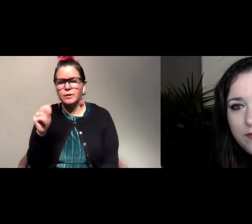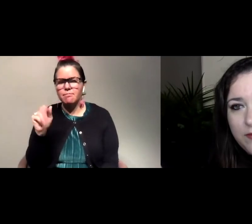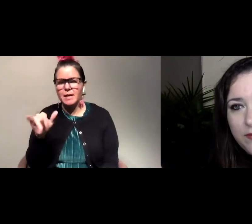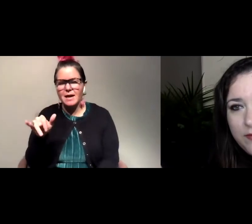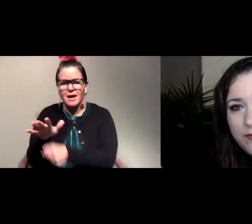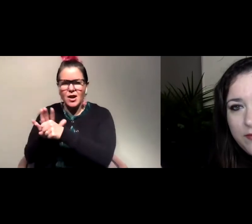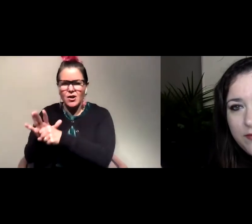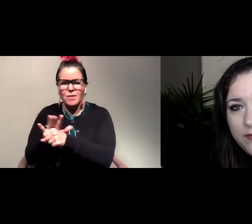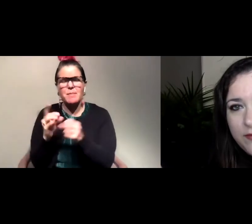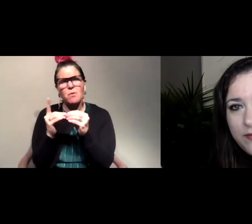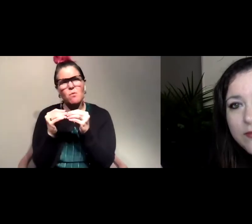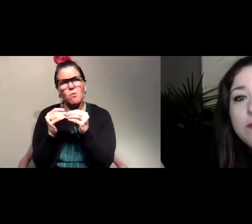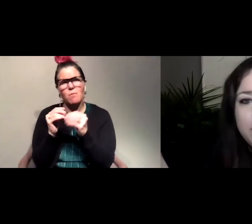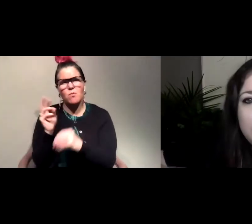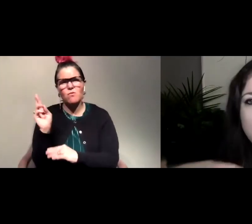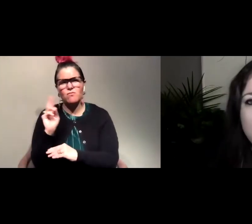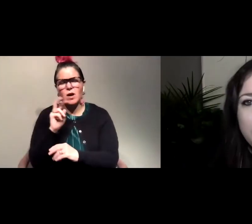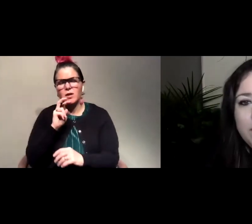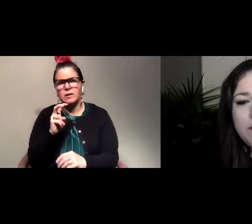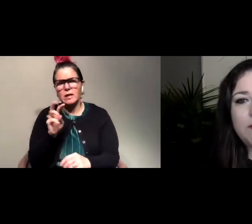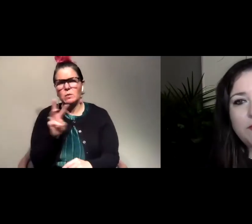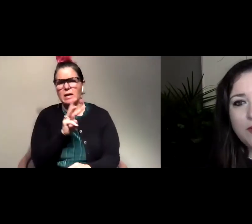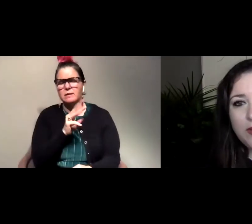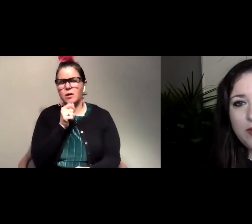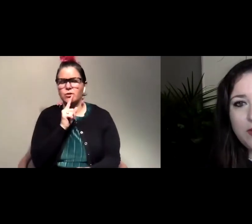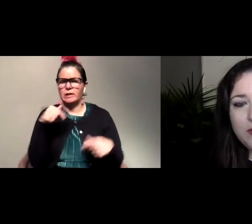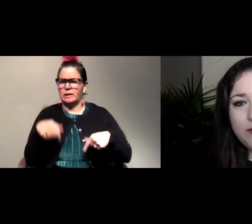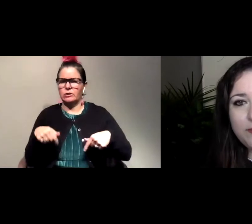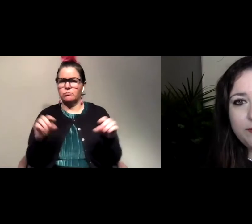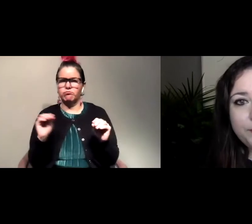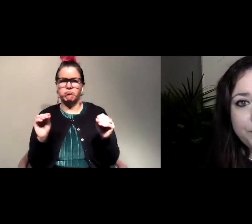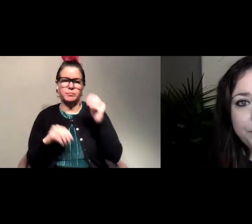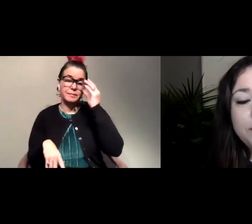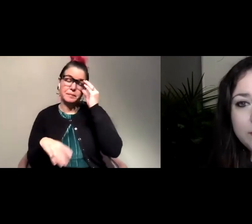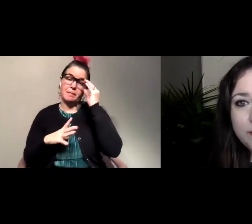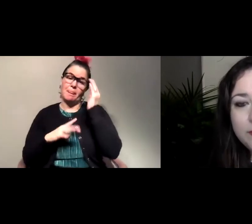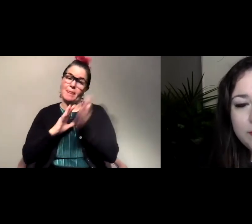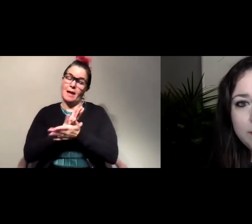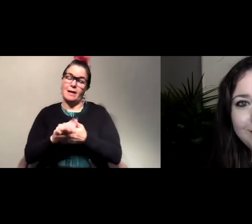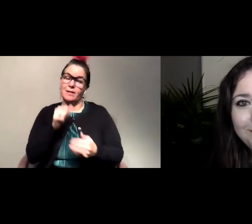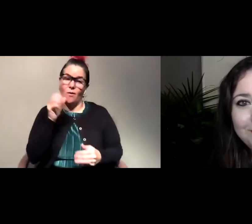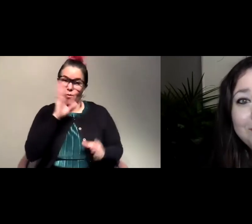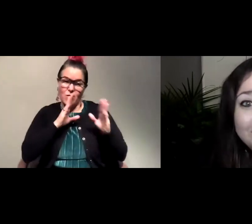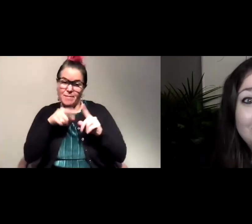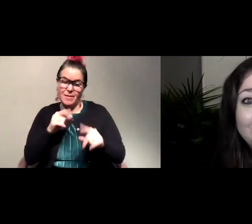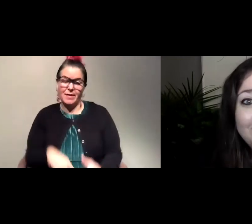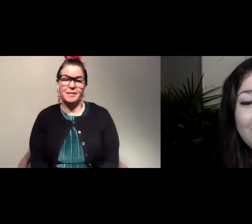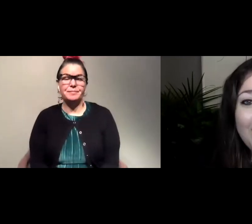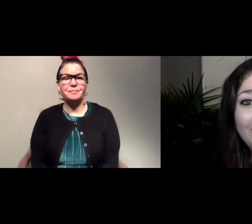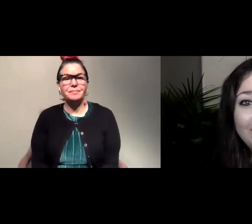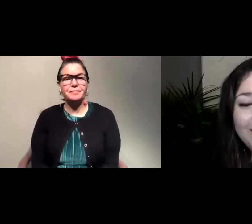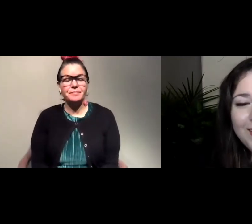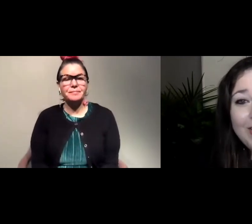another rattlesnake out west but I'm not sure definitely not here which is kind of nice because I know I don't have to worry about it when I see a snake